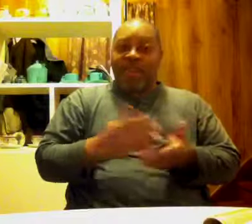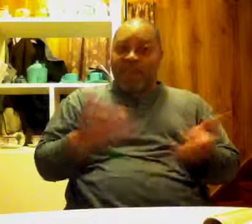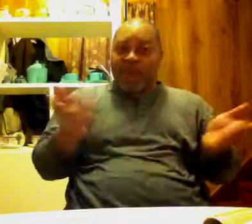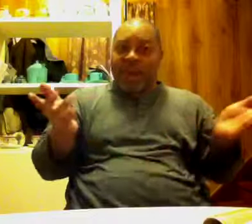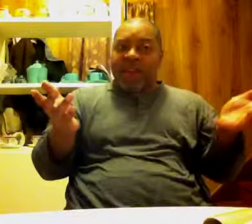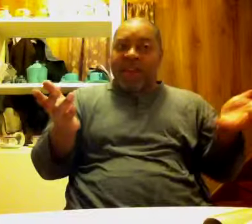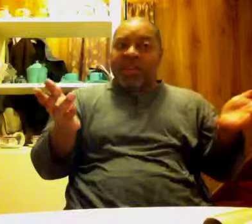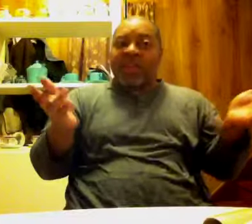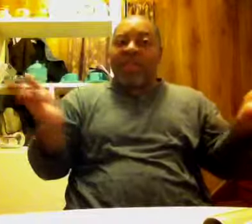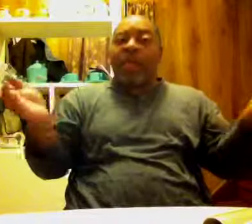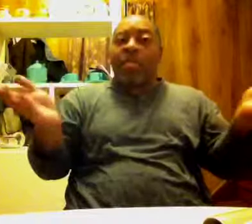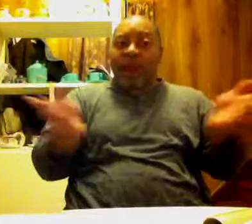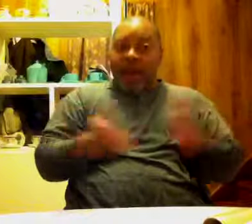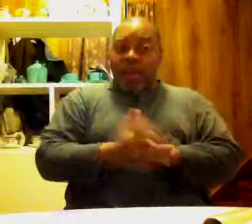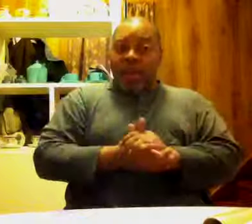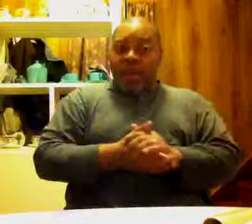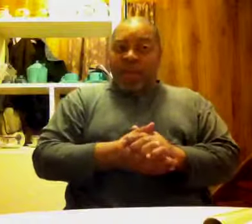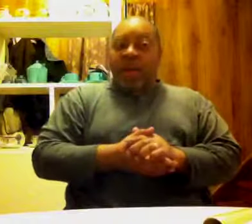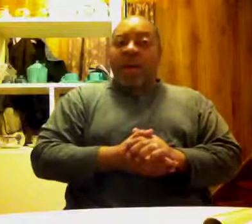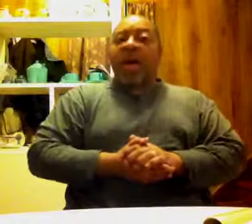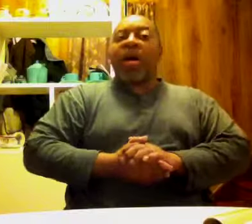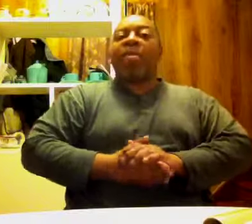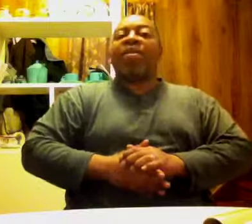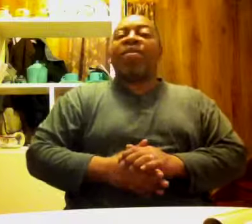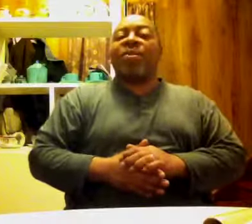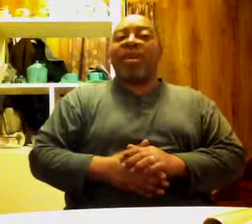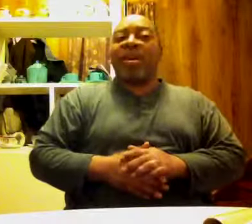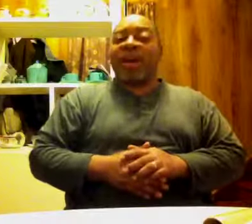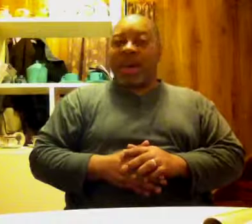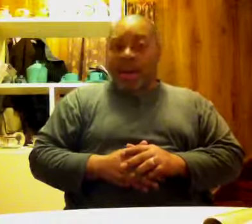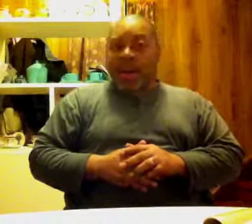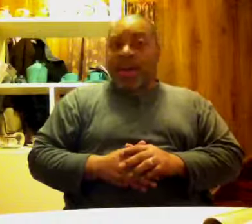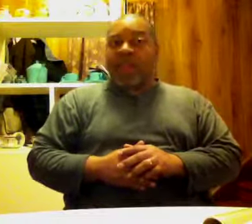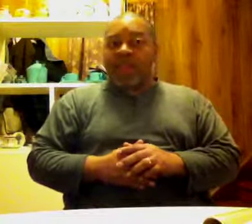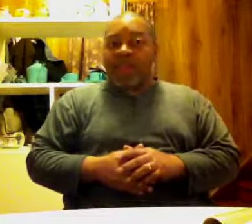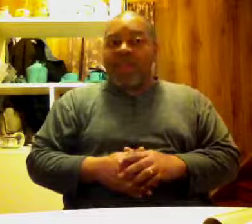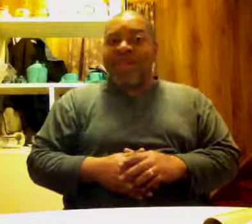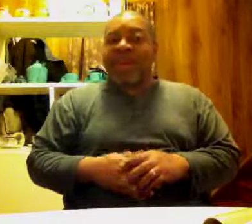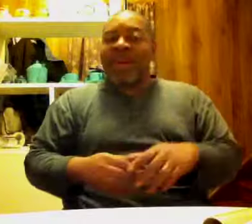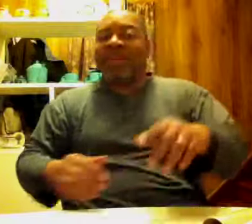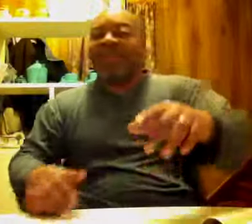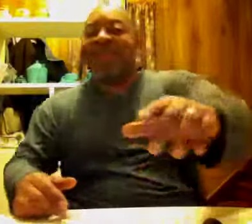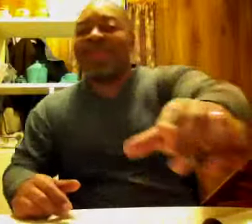if you like this, practice it, comment on it, and I'll see you next time.